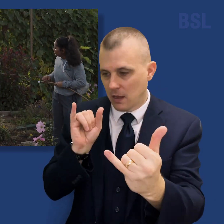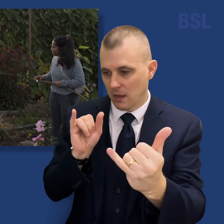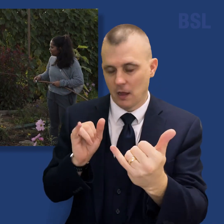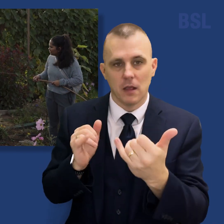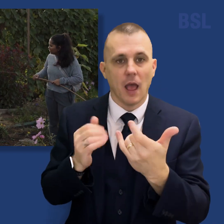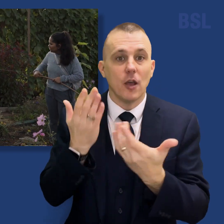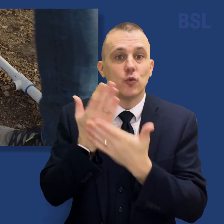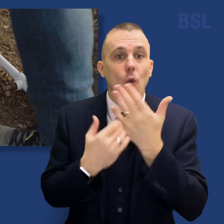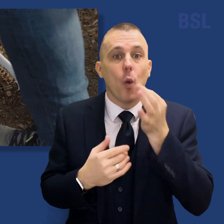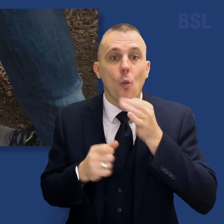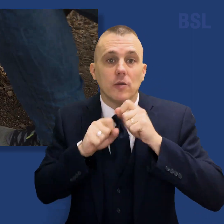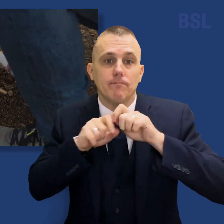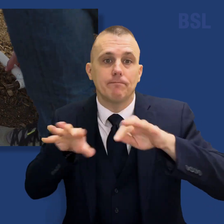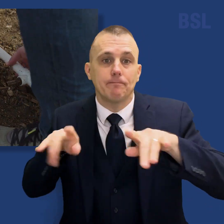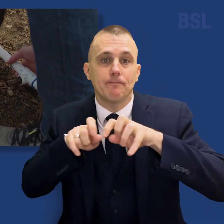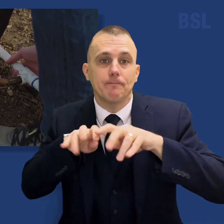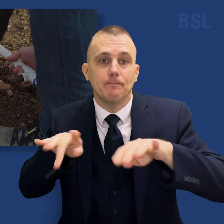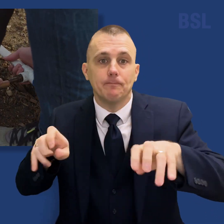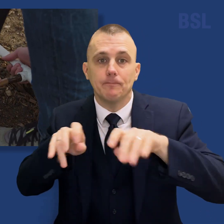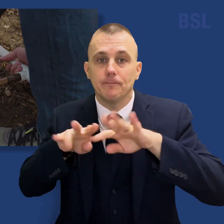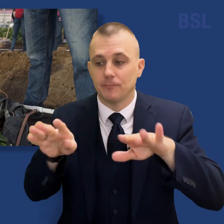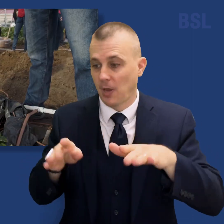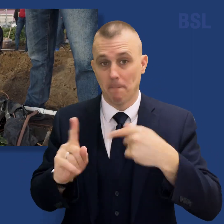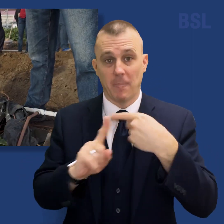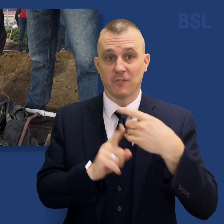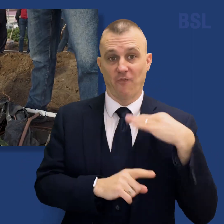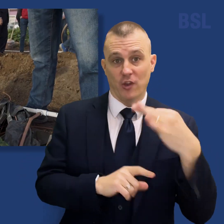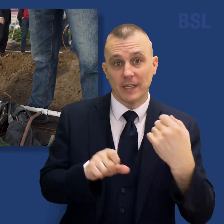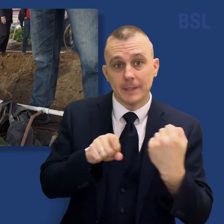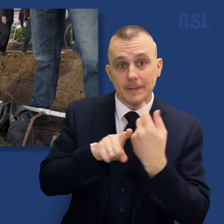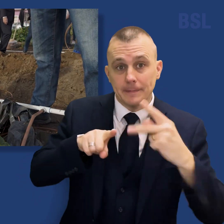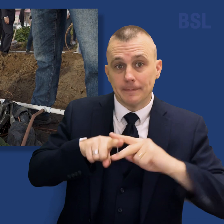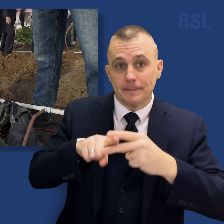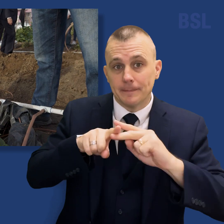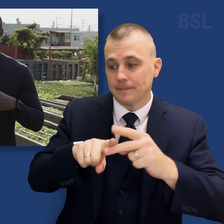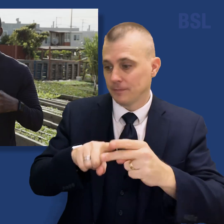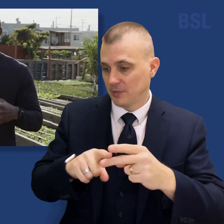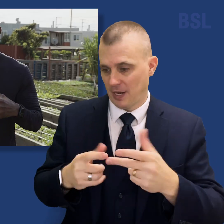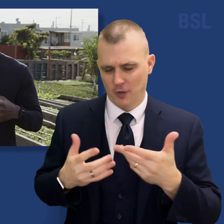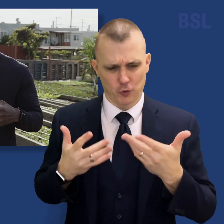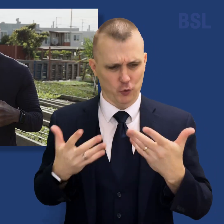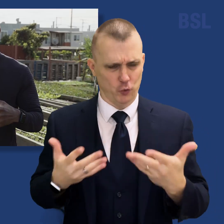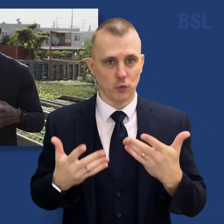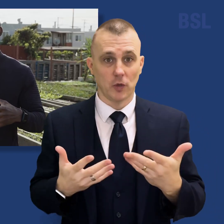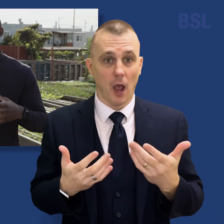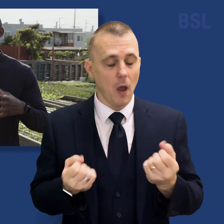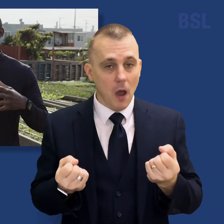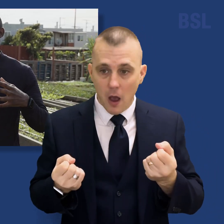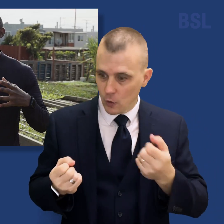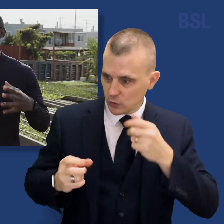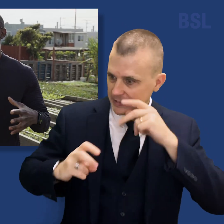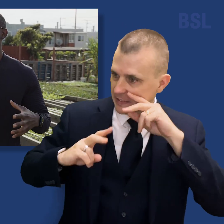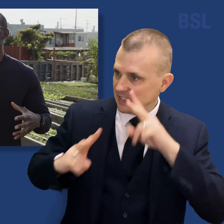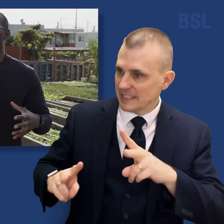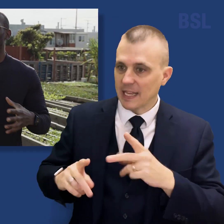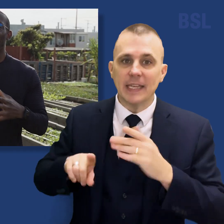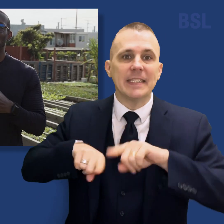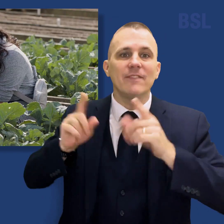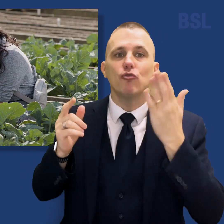irrigation upgrade and the volunteers to complete it. Today, what we're experiencing is individuals across race